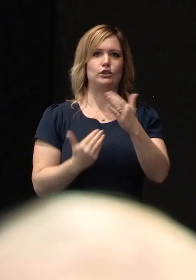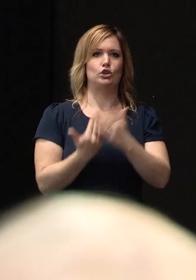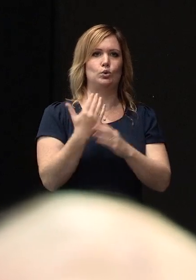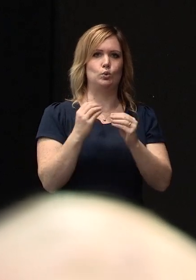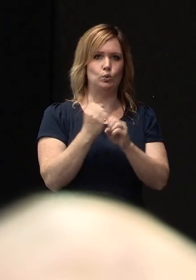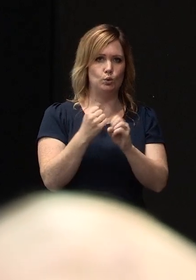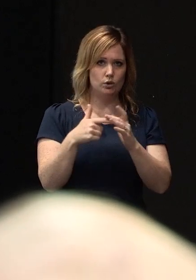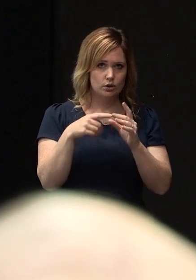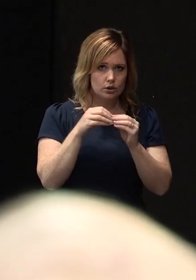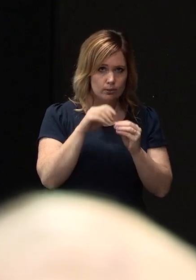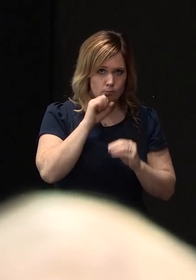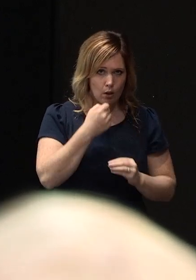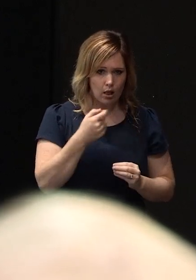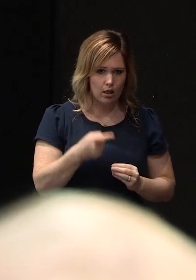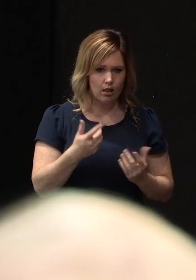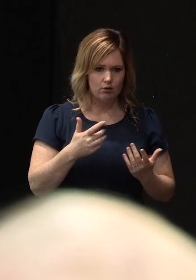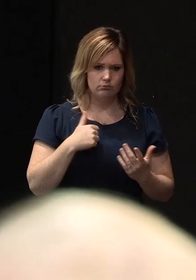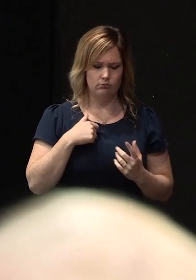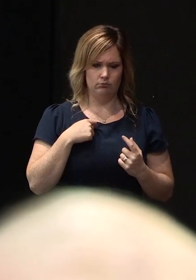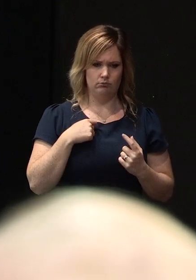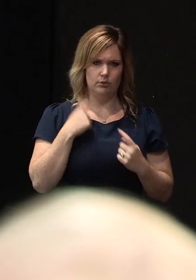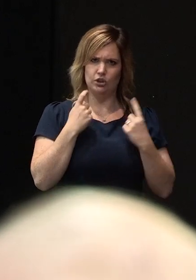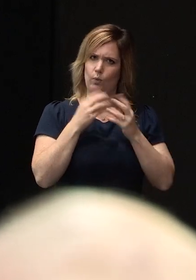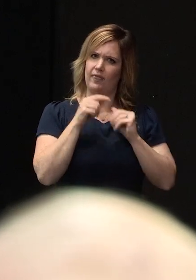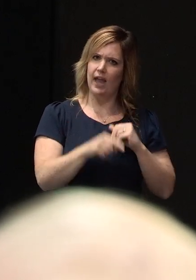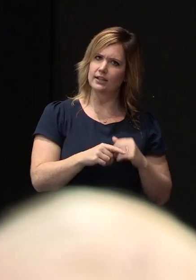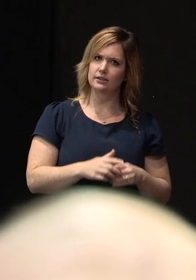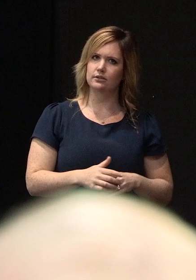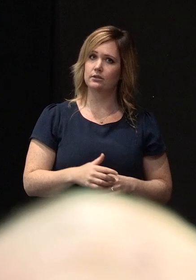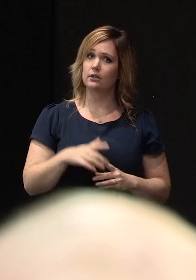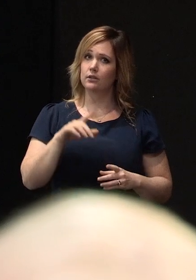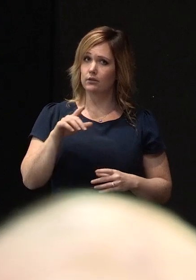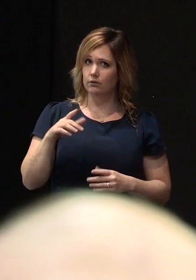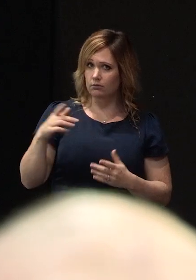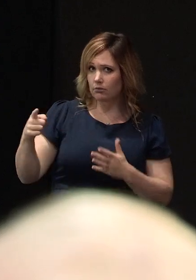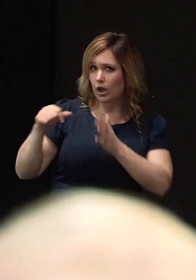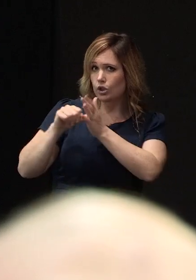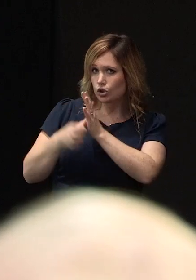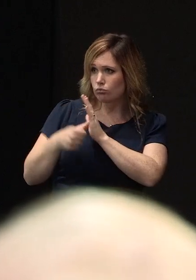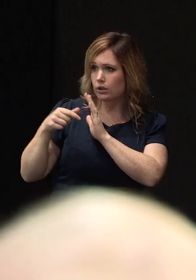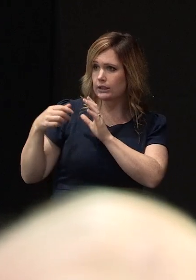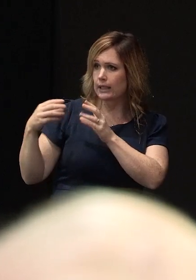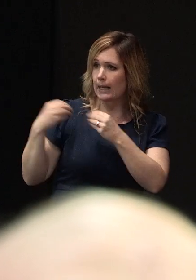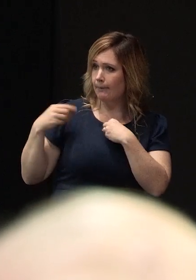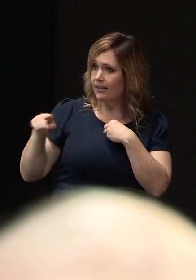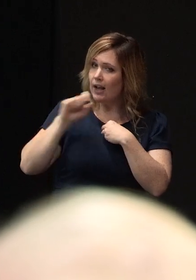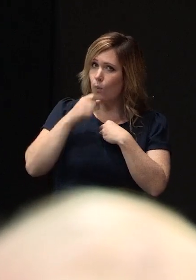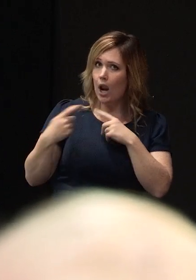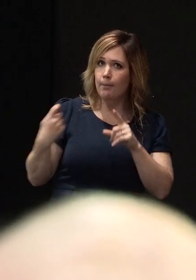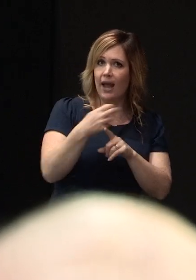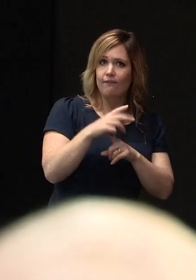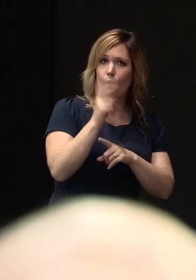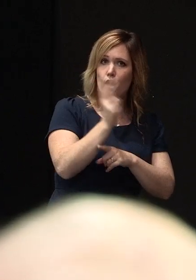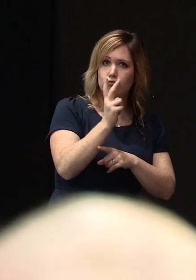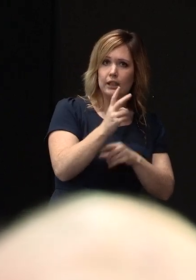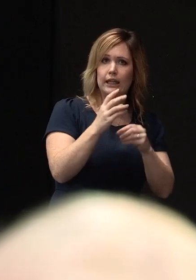there any guarantee that the insurance company has to pay for for rebracing of